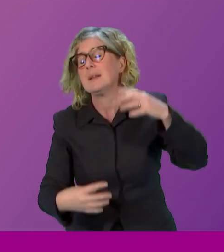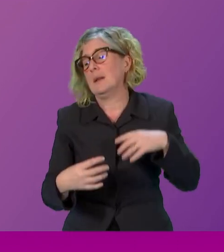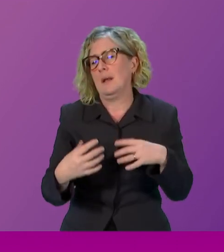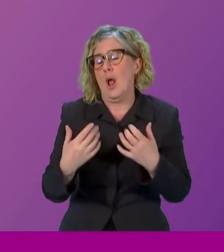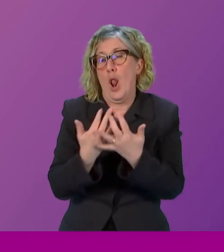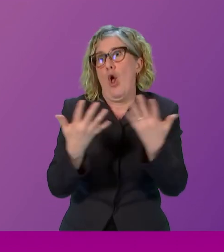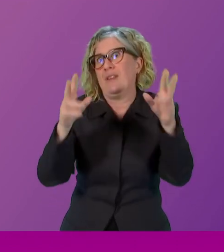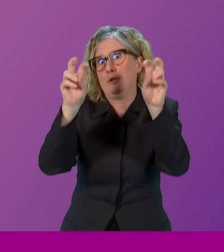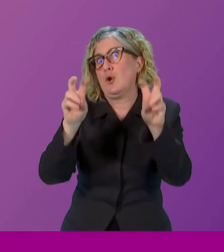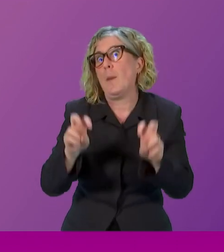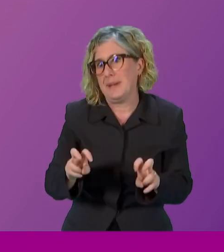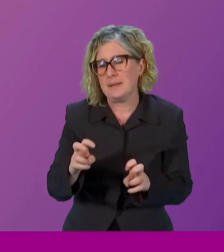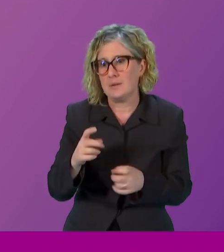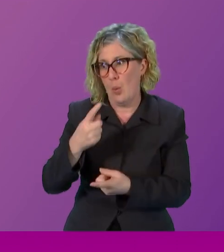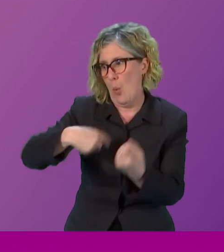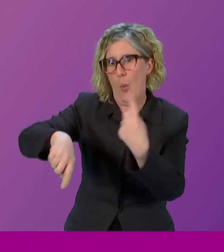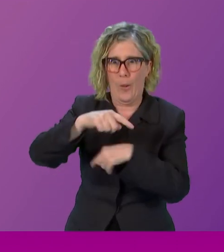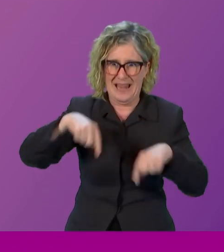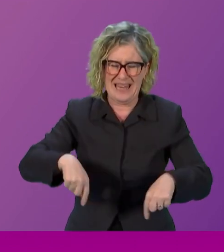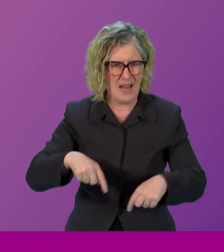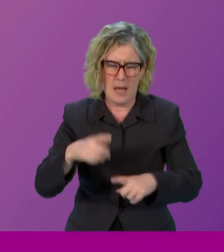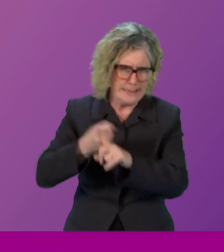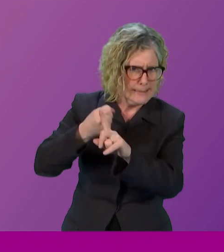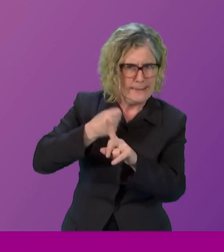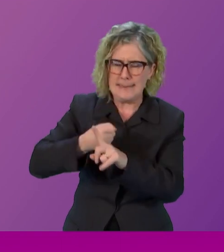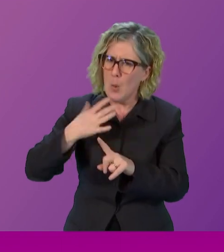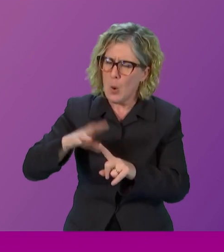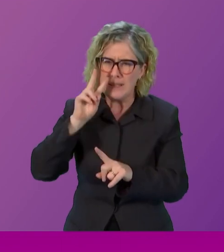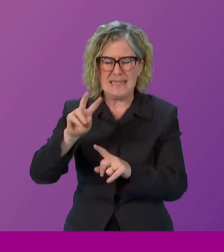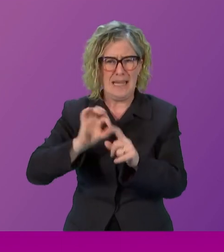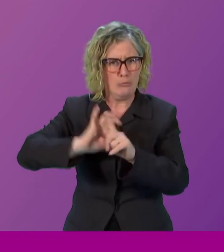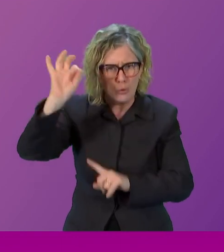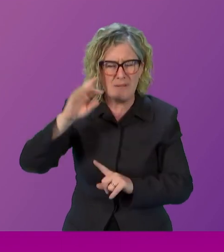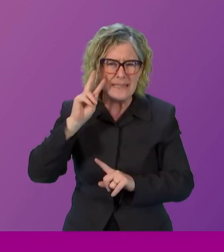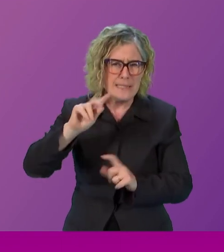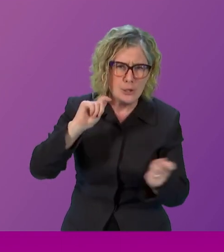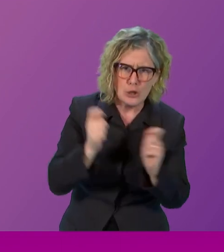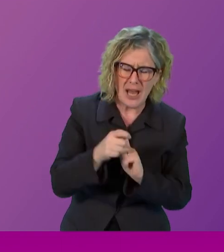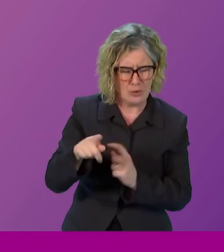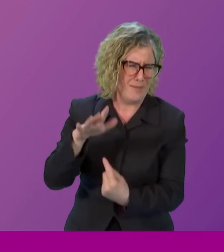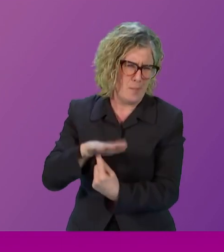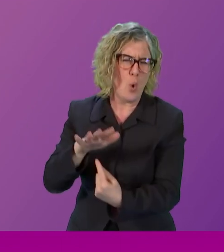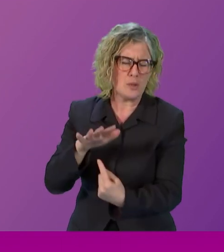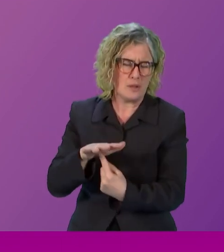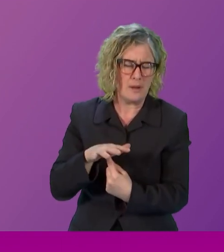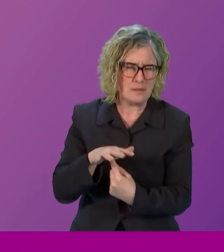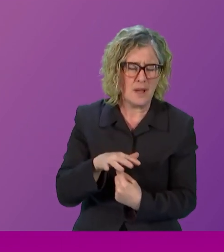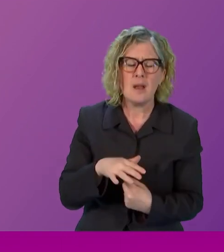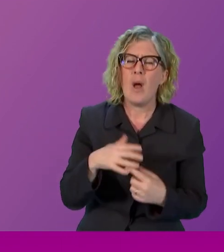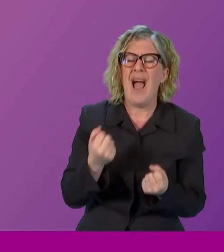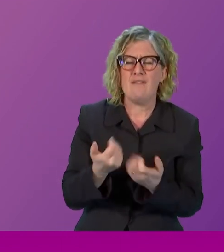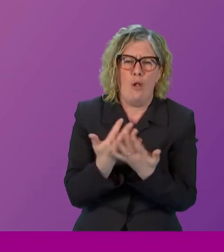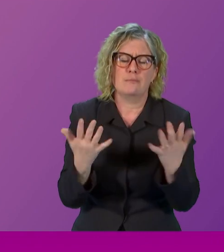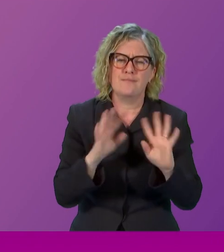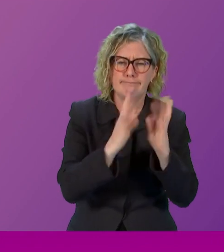and want to see change in. So I think that's really important. Now, there'll be work done through committees, as you'll know, and that'll be a really